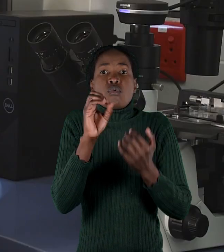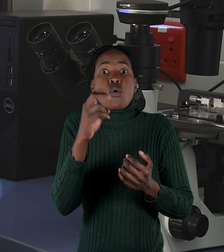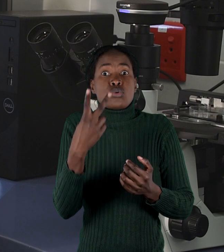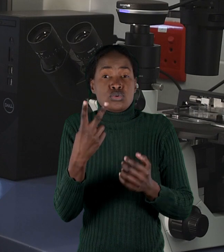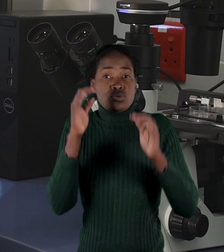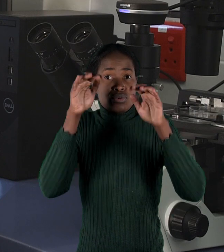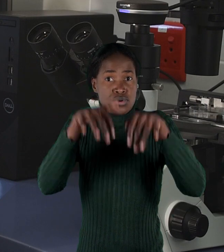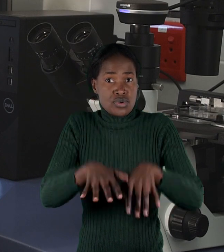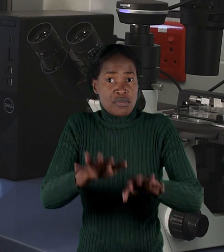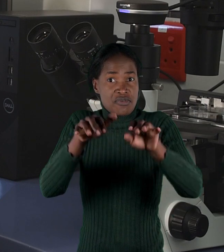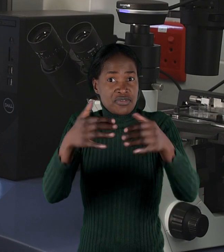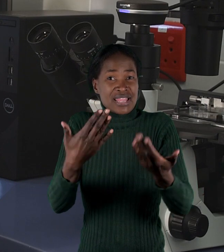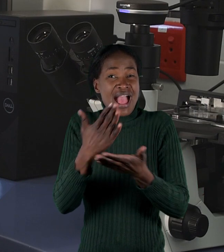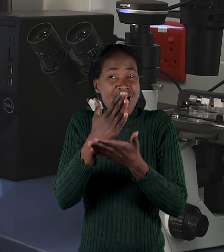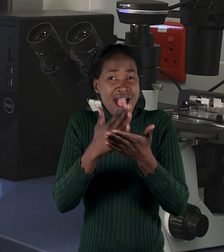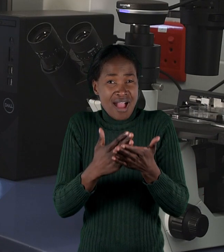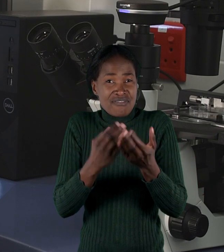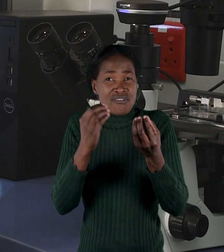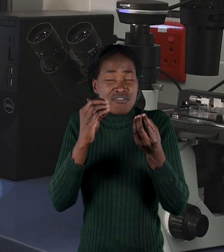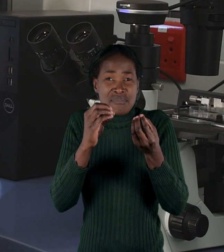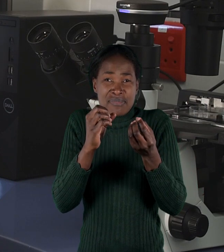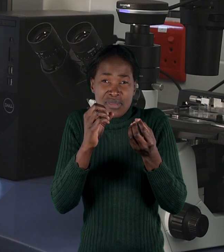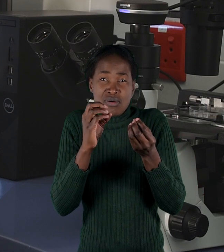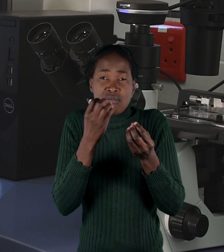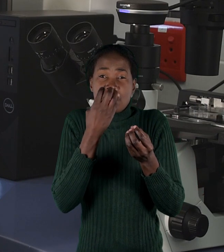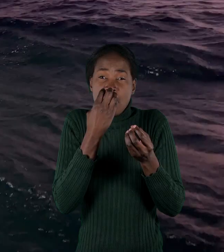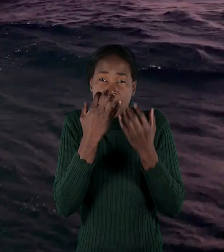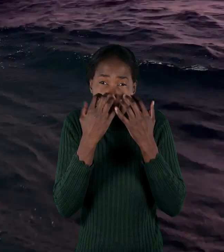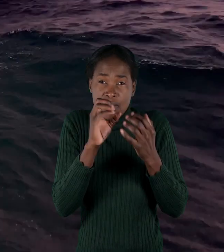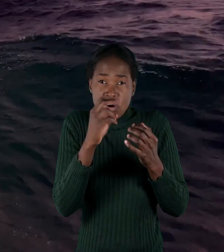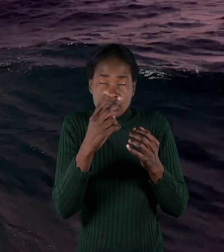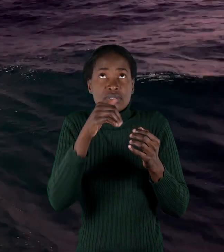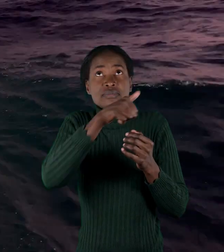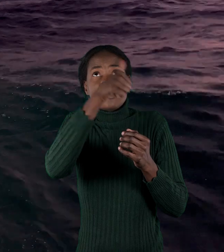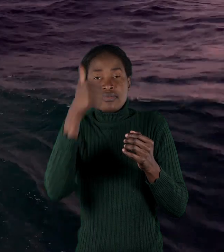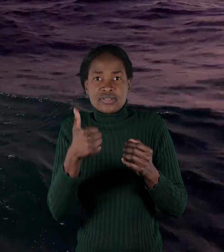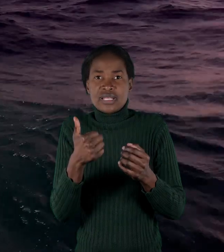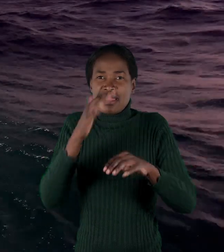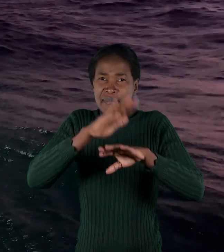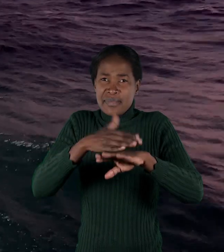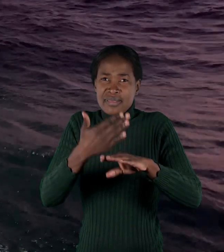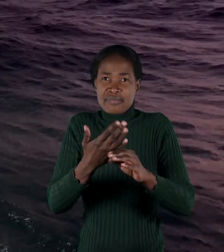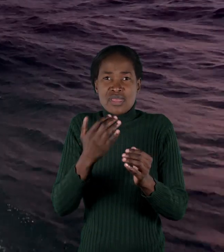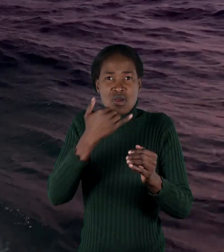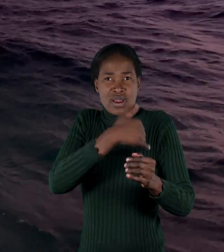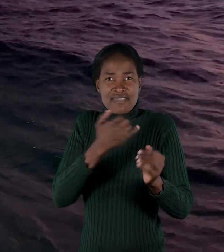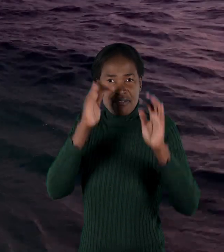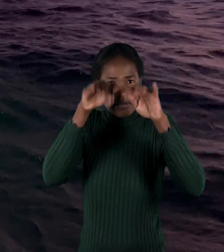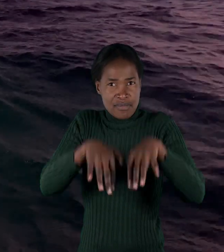about half of all the oxygen in the atmosphere. When it comes to life in the ocean, it begins with phytoplankton.